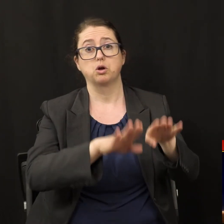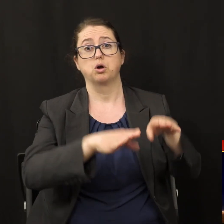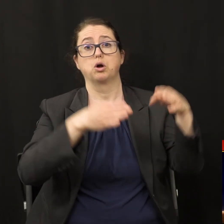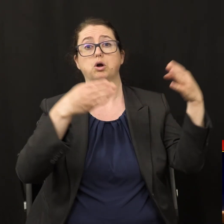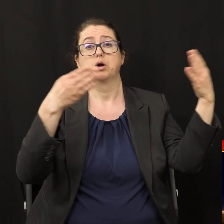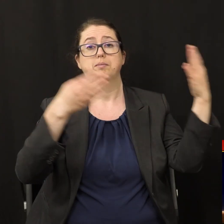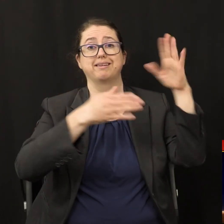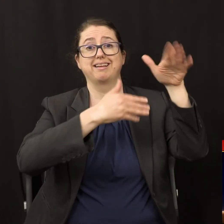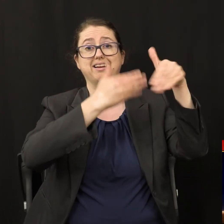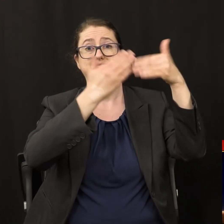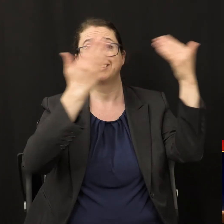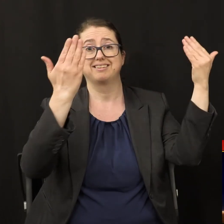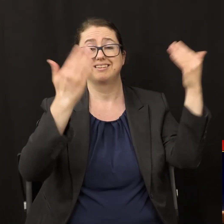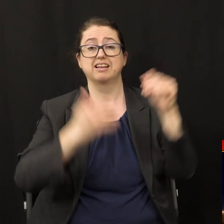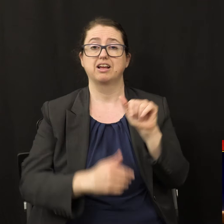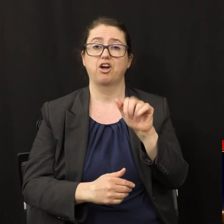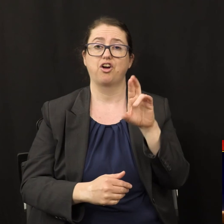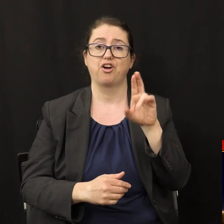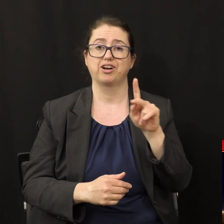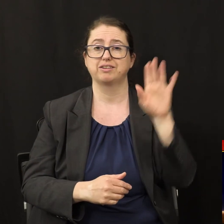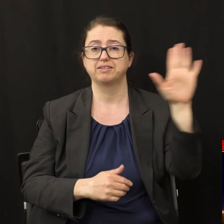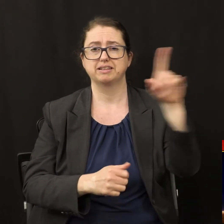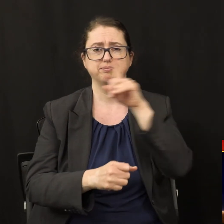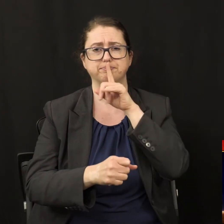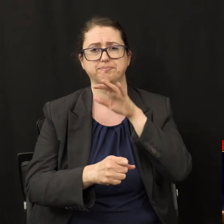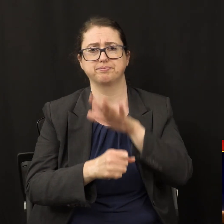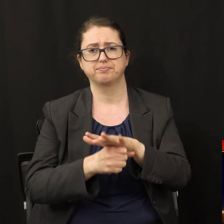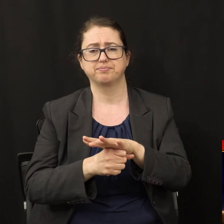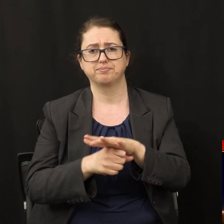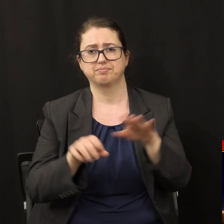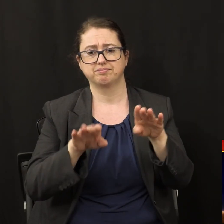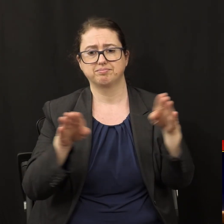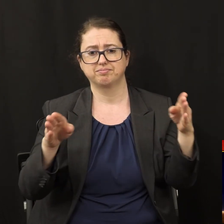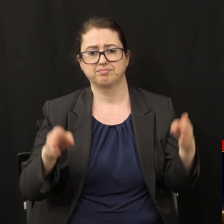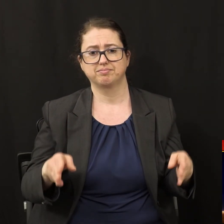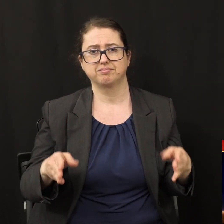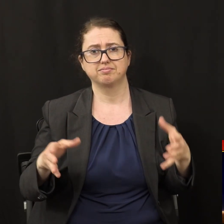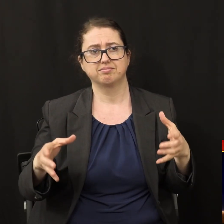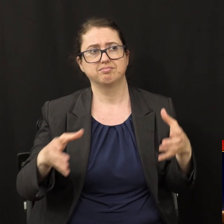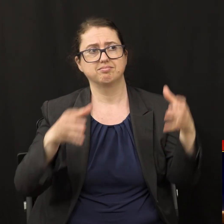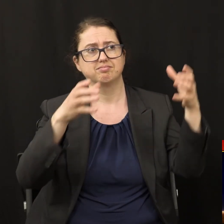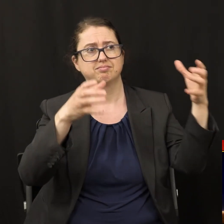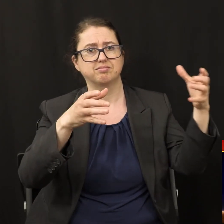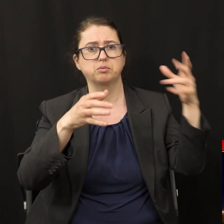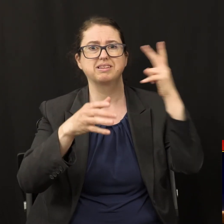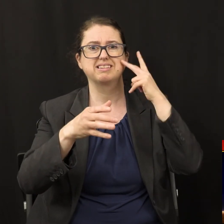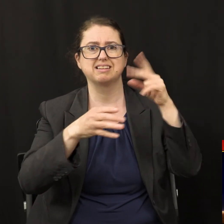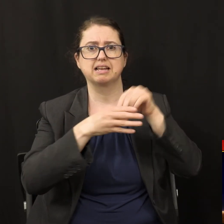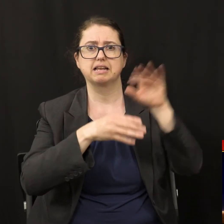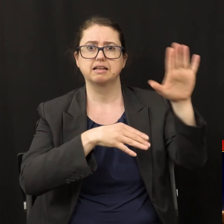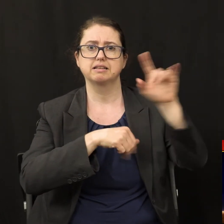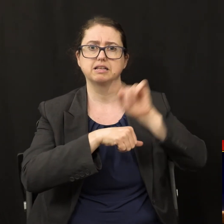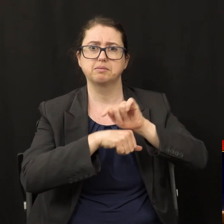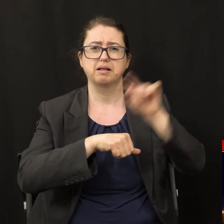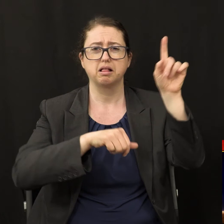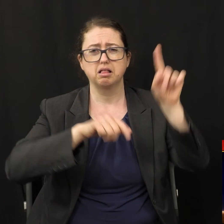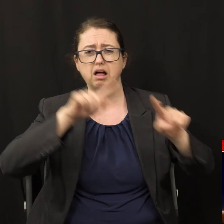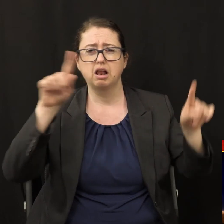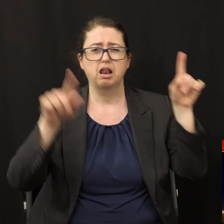and the ark of his covenant was seen in his temple and there were lightnings noises thunderings